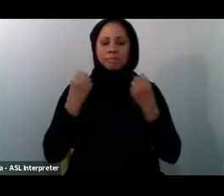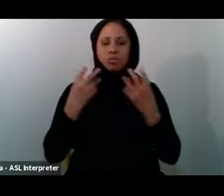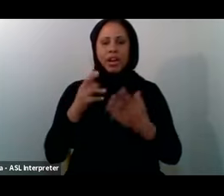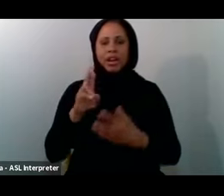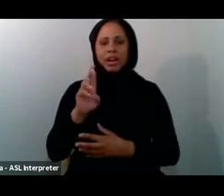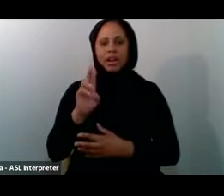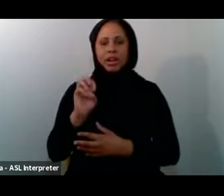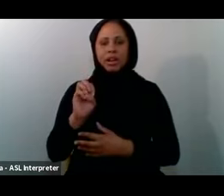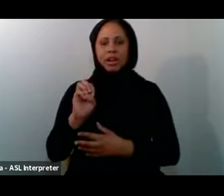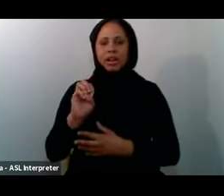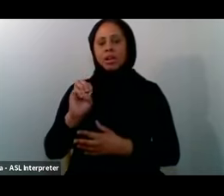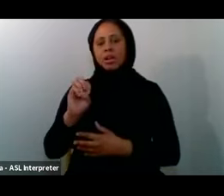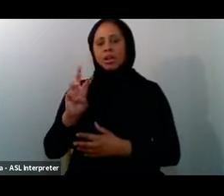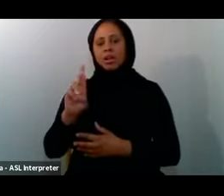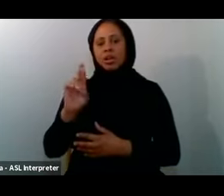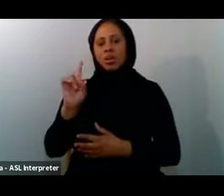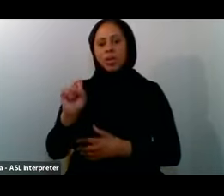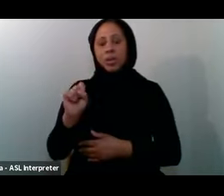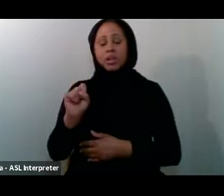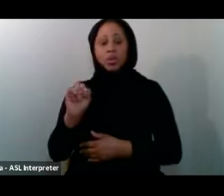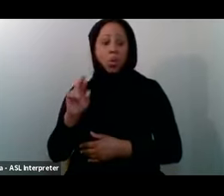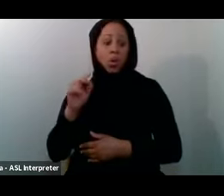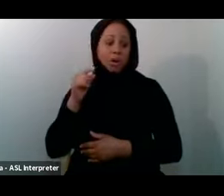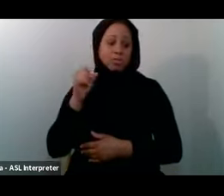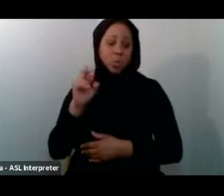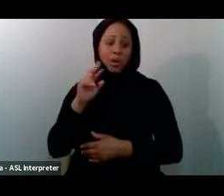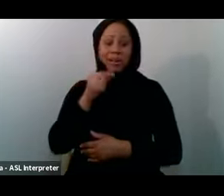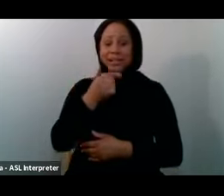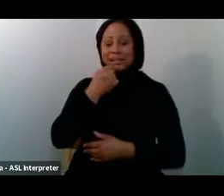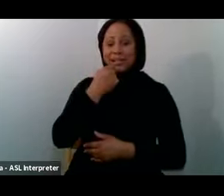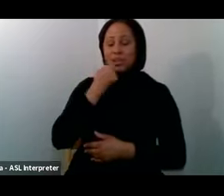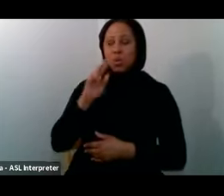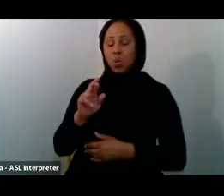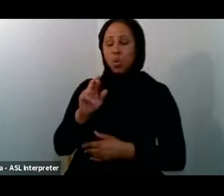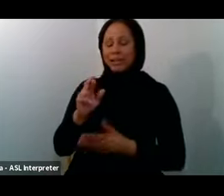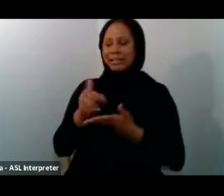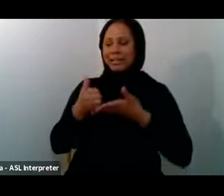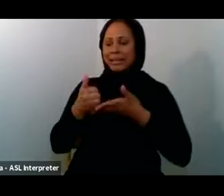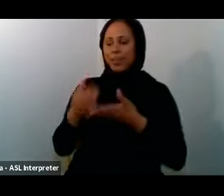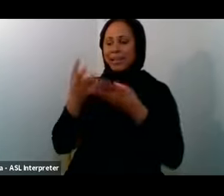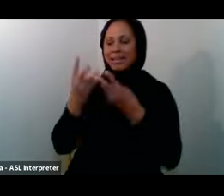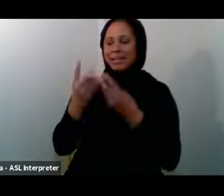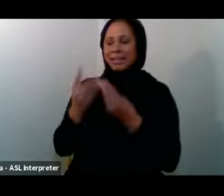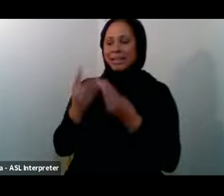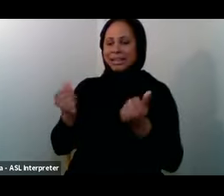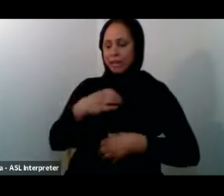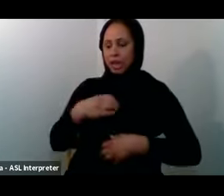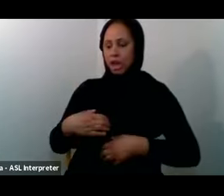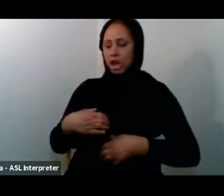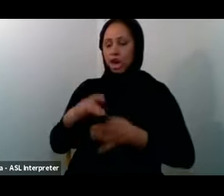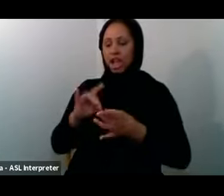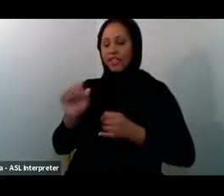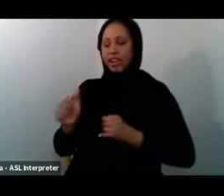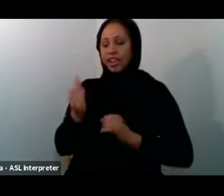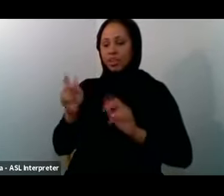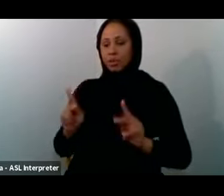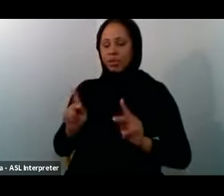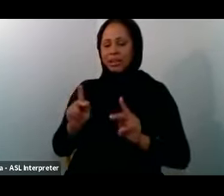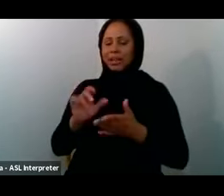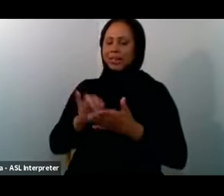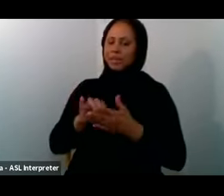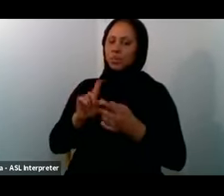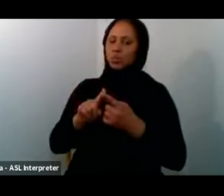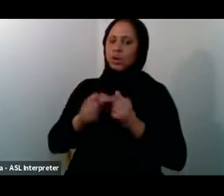Or dispelling Or getting rid of The hunger Of a fellow human being Is one of the most Beloved deeds To Allah Subhanahu wa ta'ala